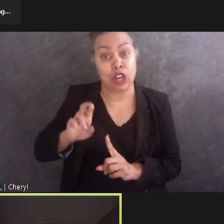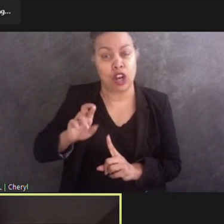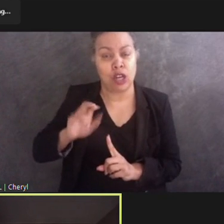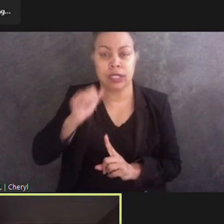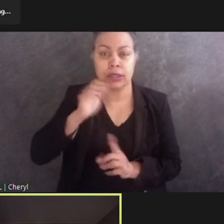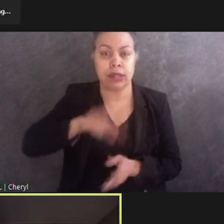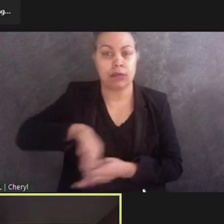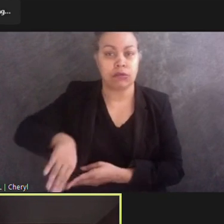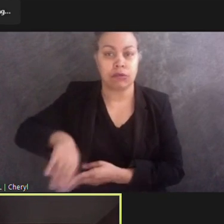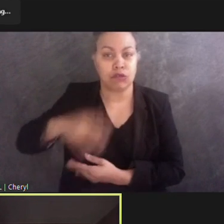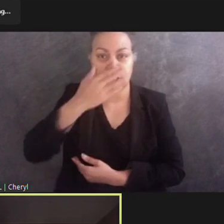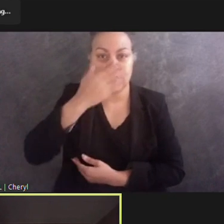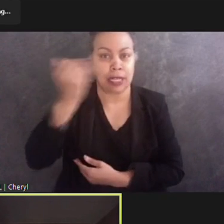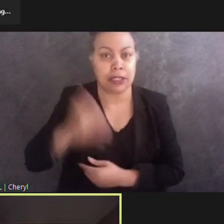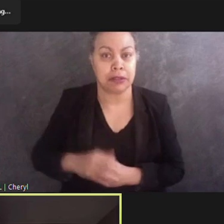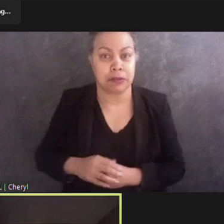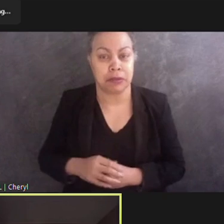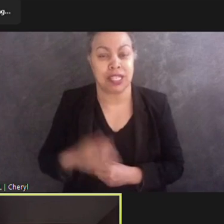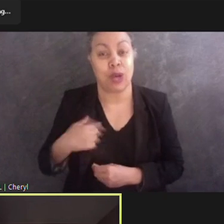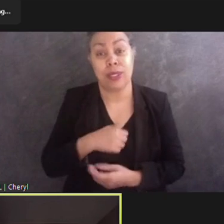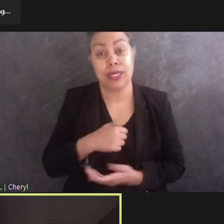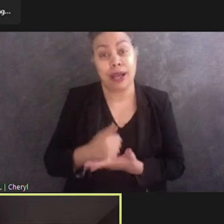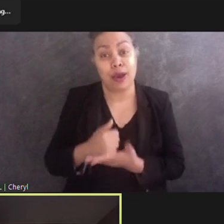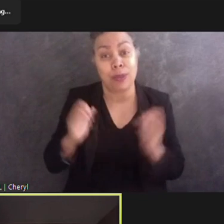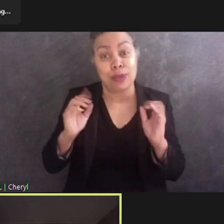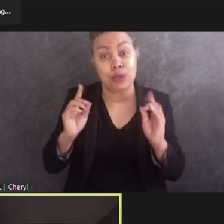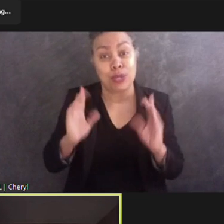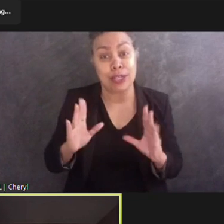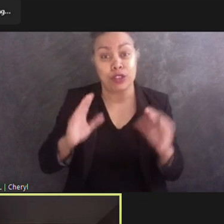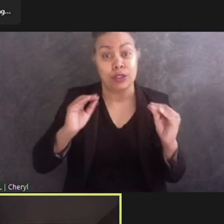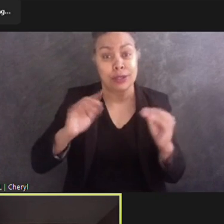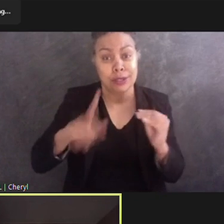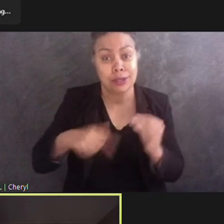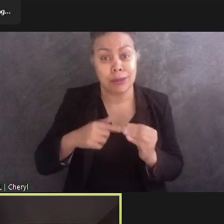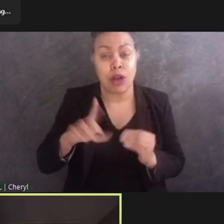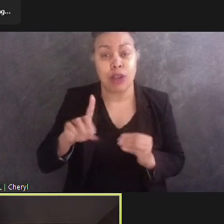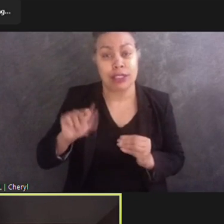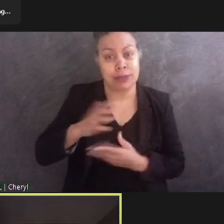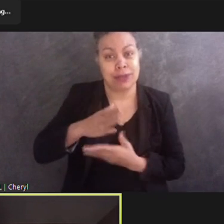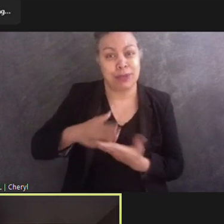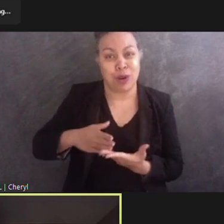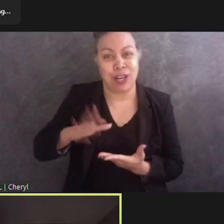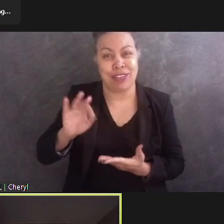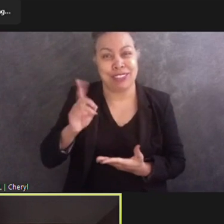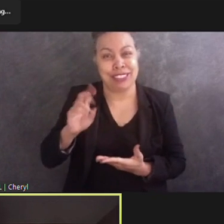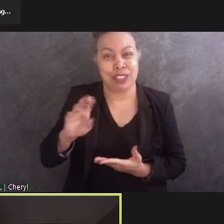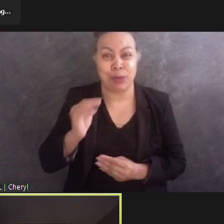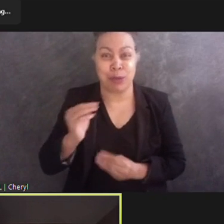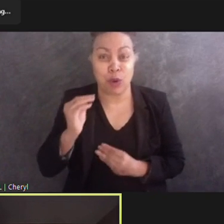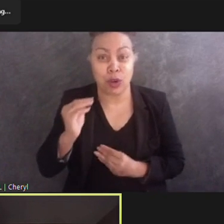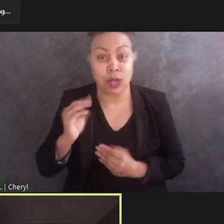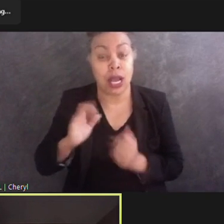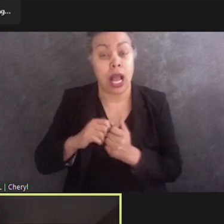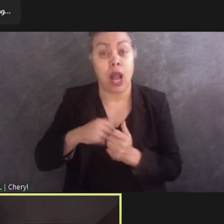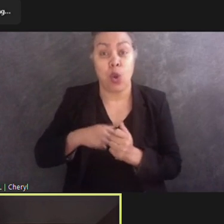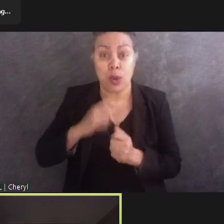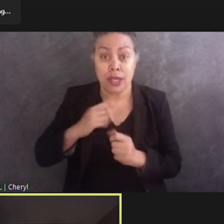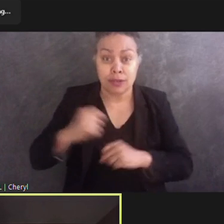educators teach the disability story of the FDR memorial about the campaign for the wheelchair statue and about FDR's